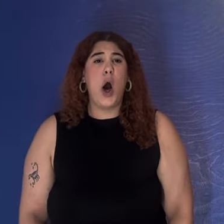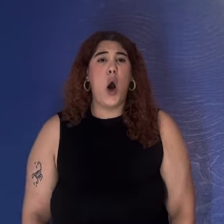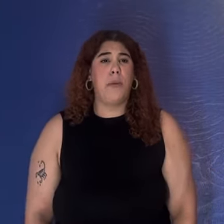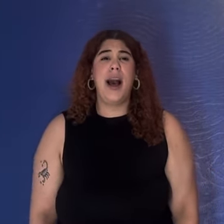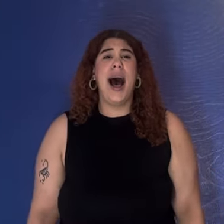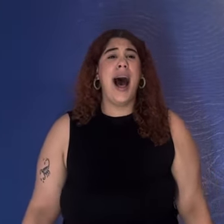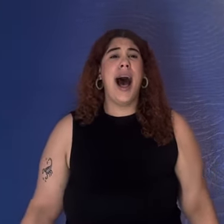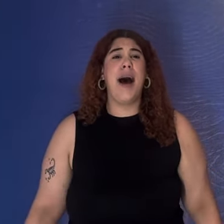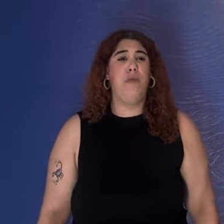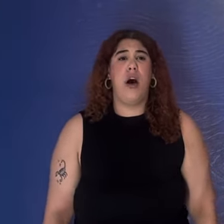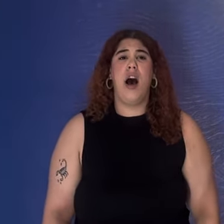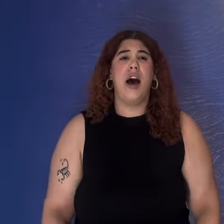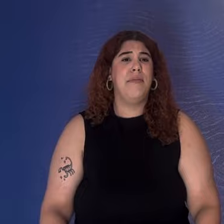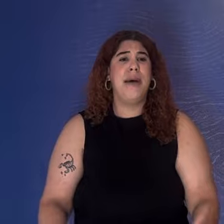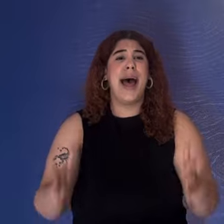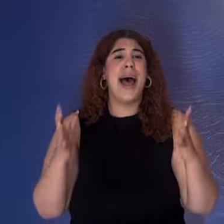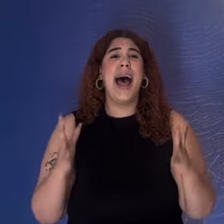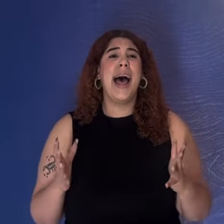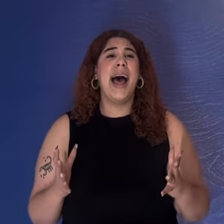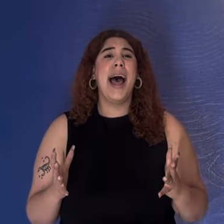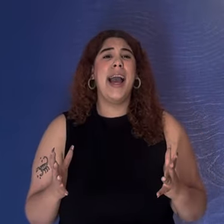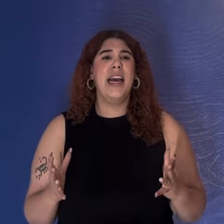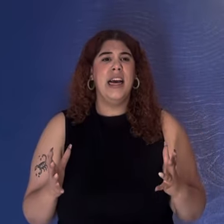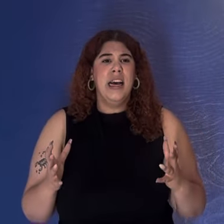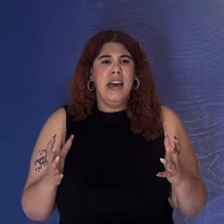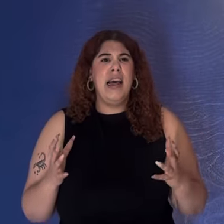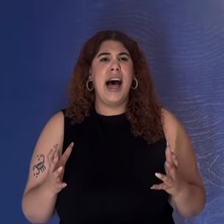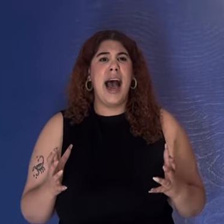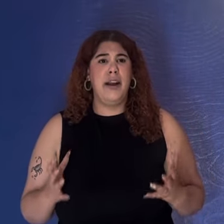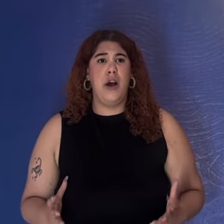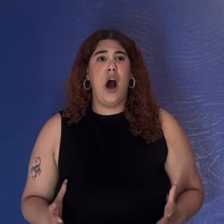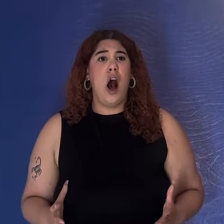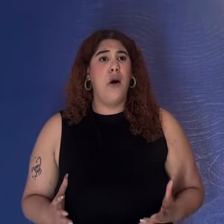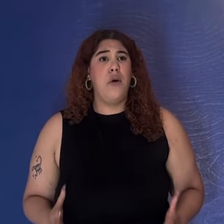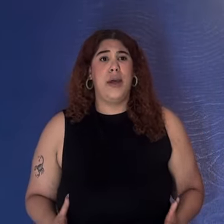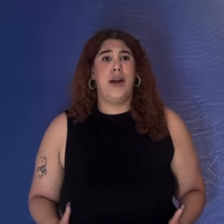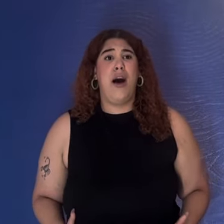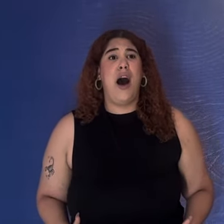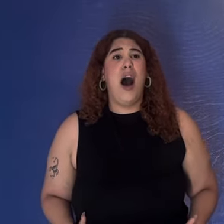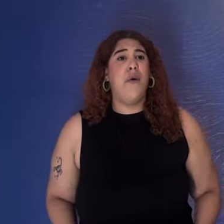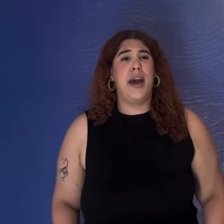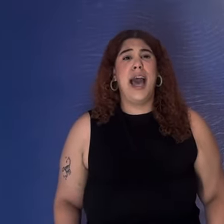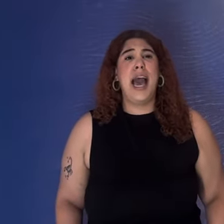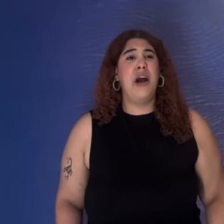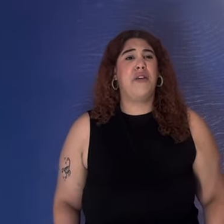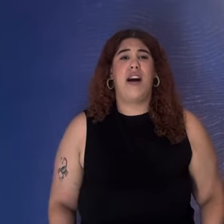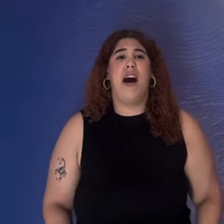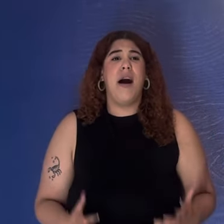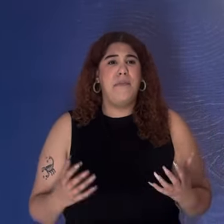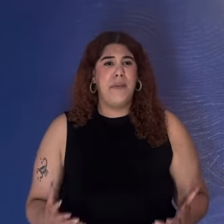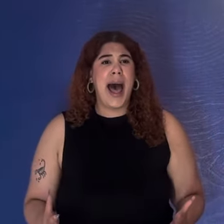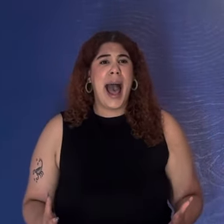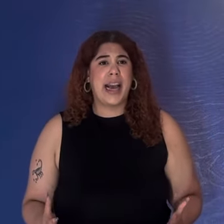oh come on me I know we all will come back